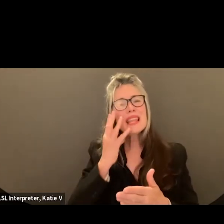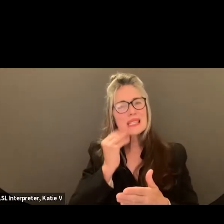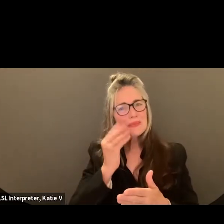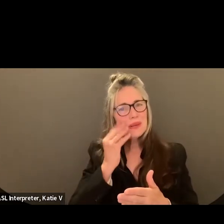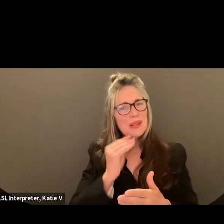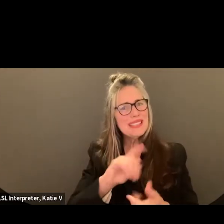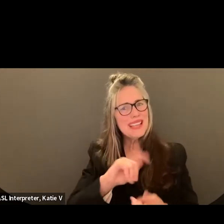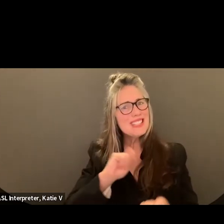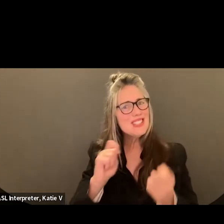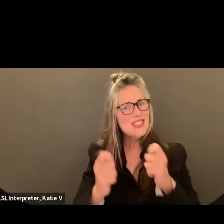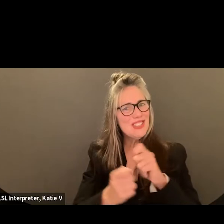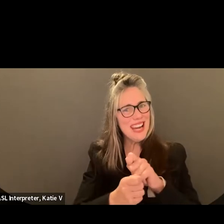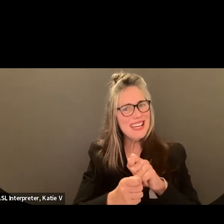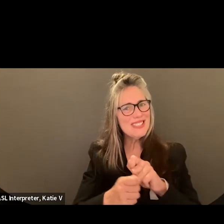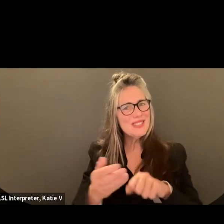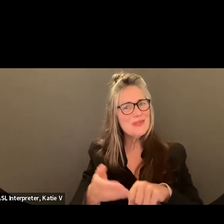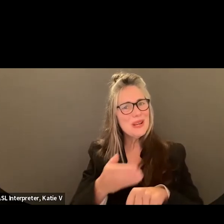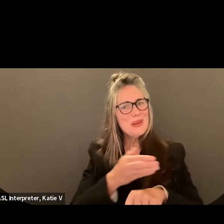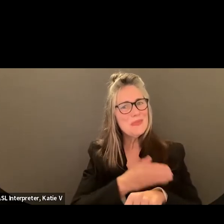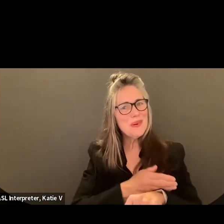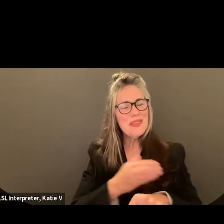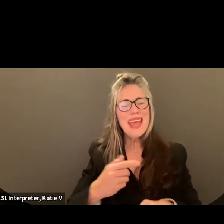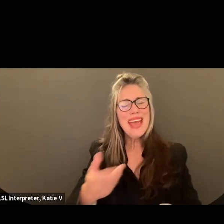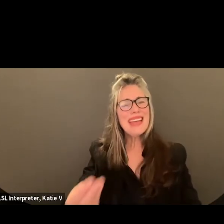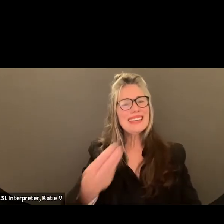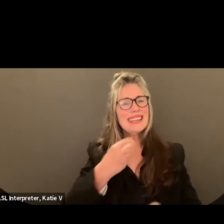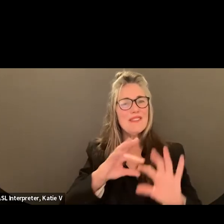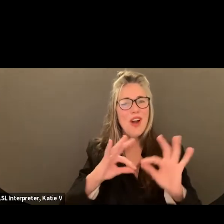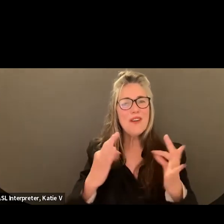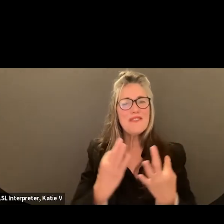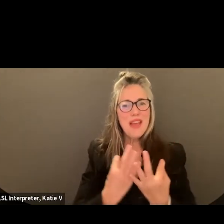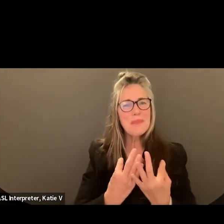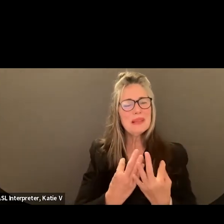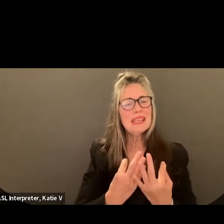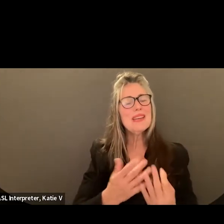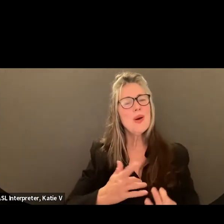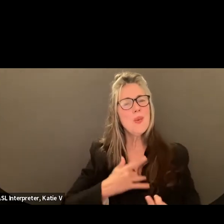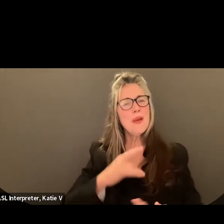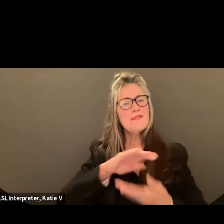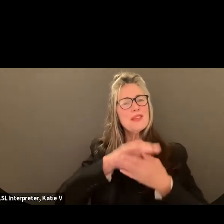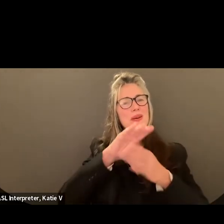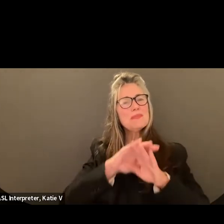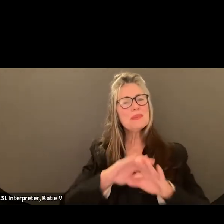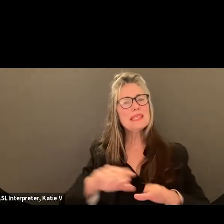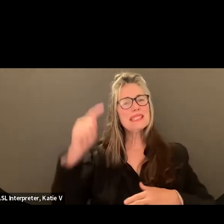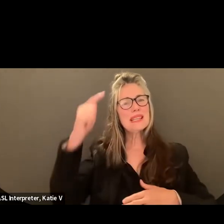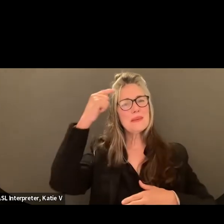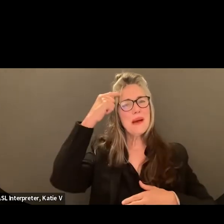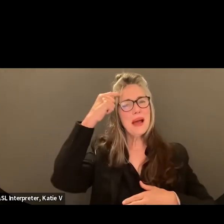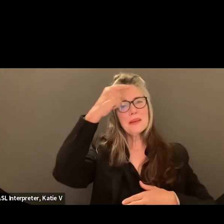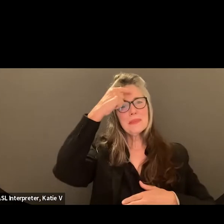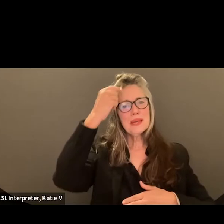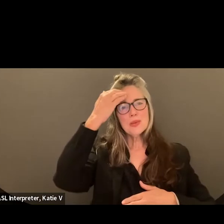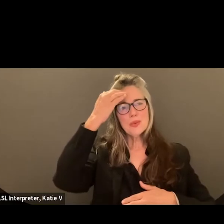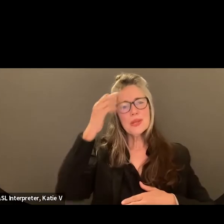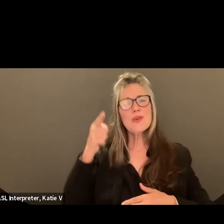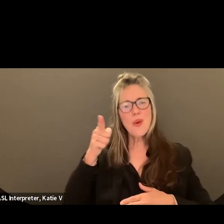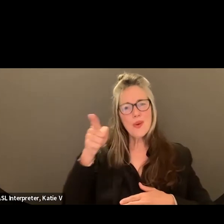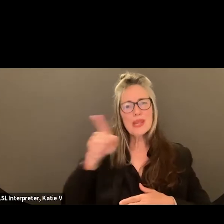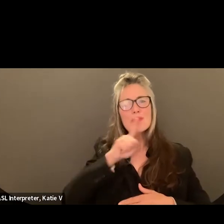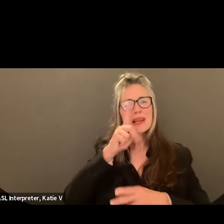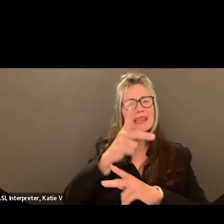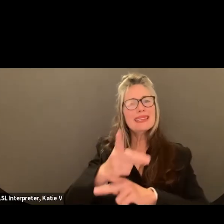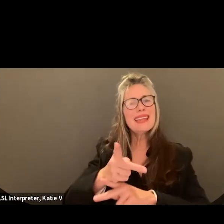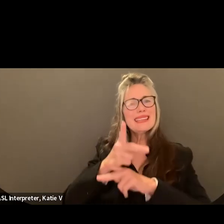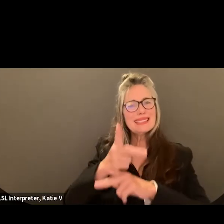given our family peace of mind knowing our son has someone looking out for him that clearly cares. Mr. Rudolph rocks. Thank you, Mr. Ben